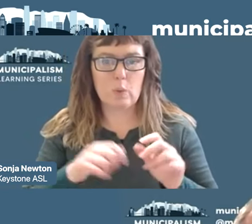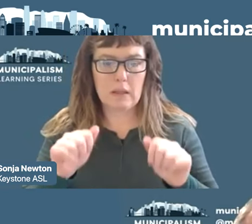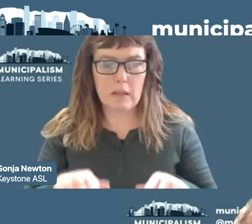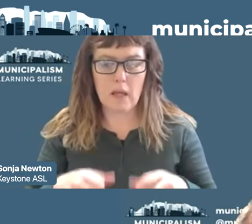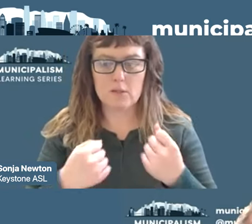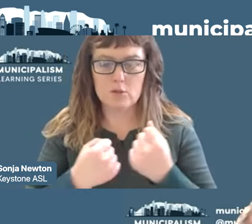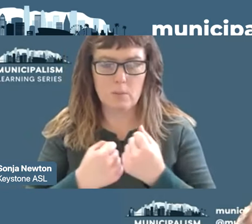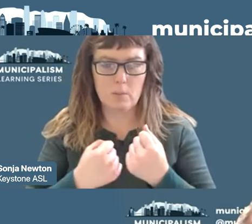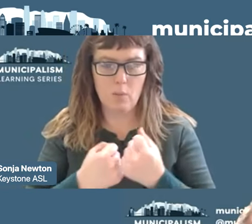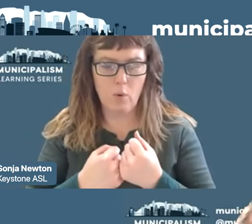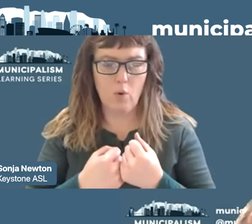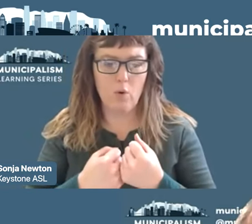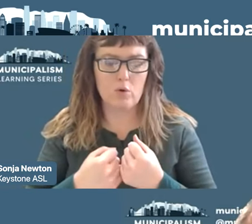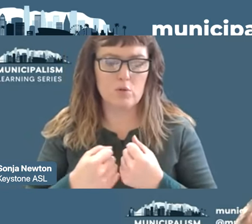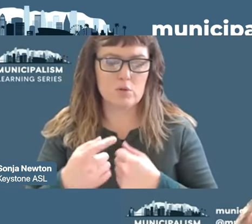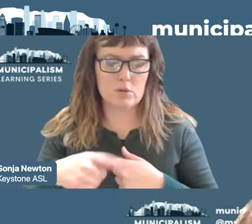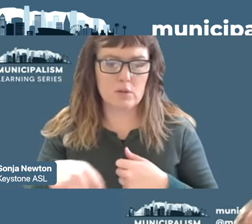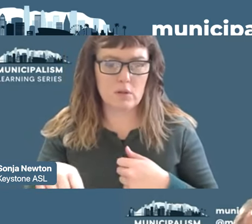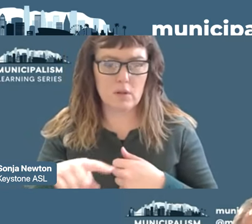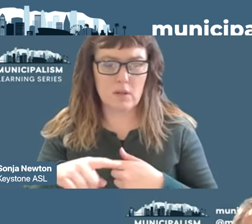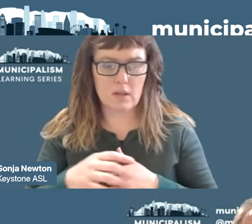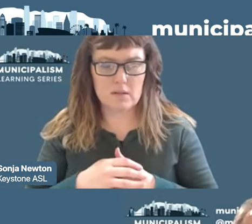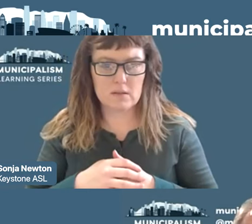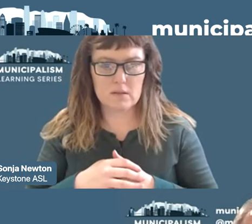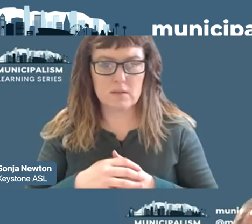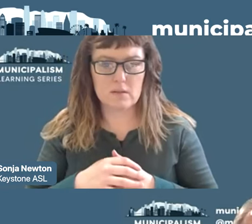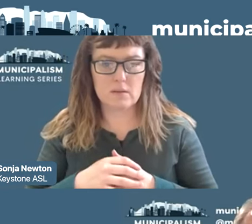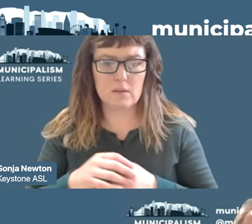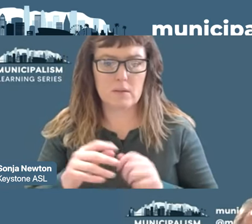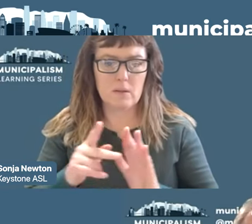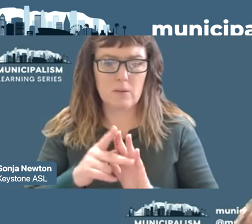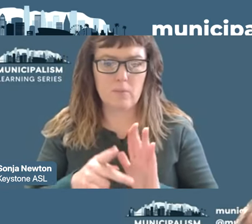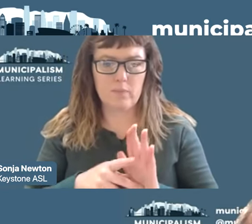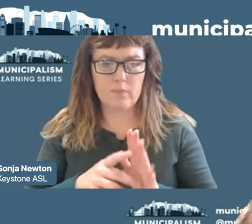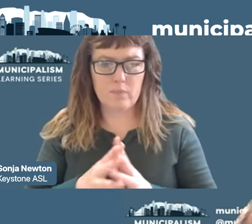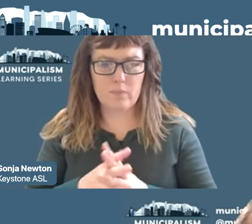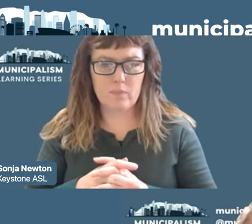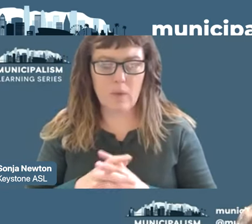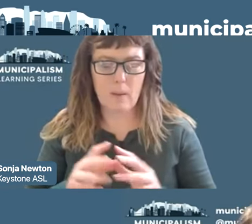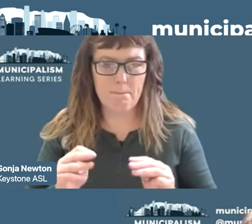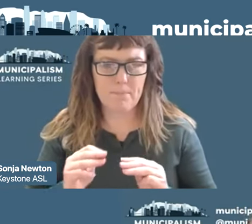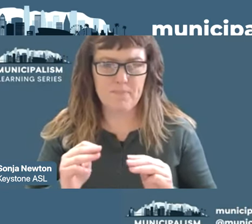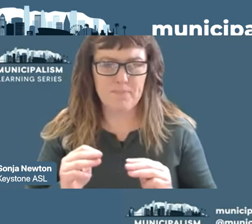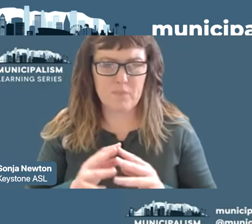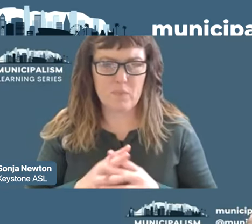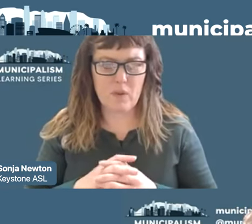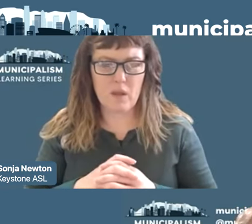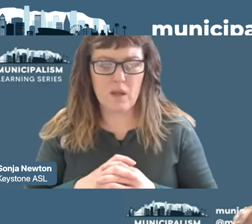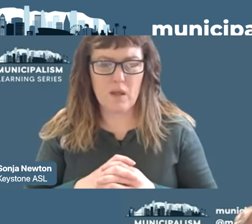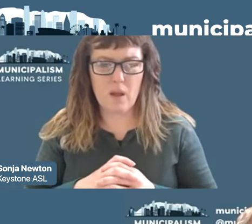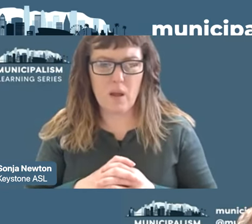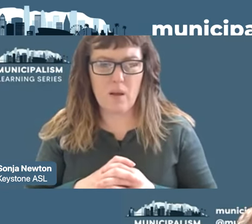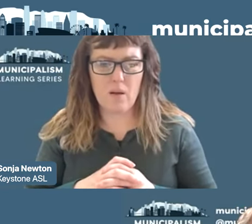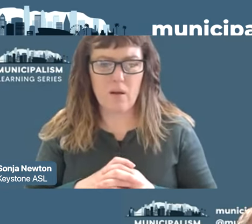passing of these policies and it is something that we need to